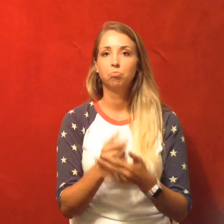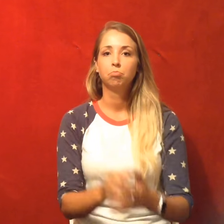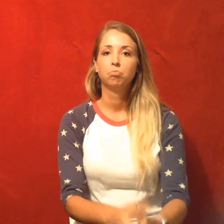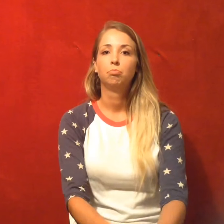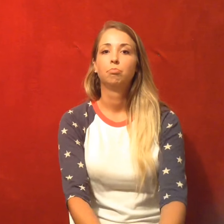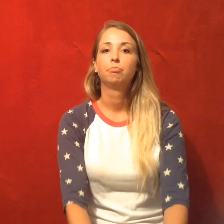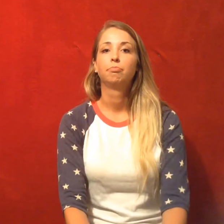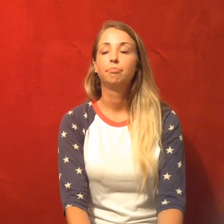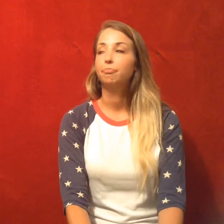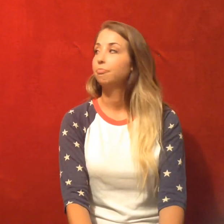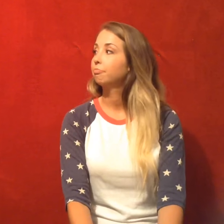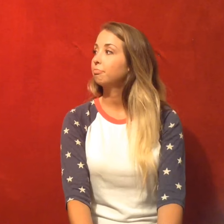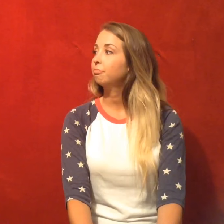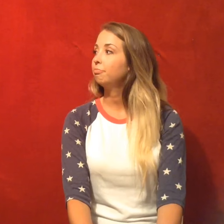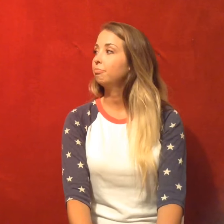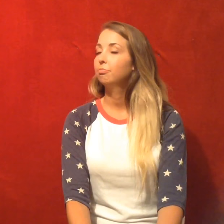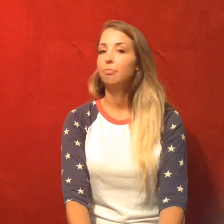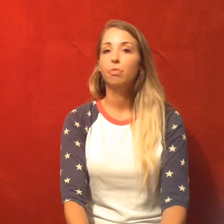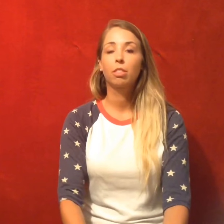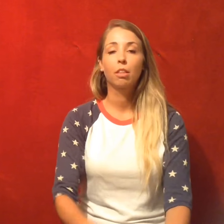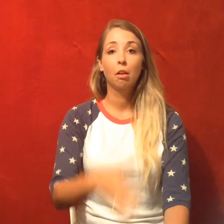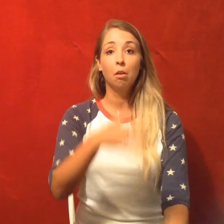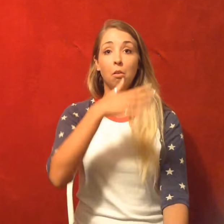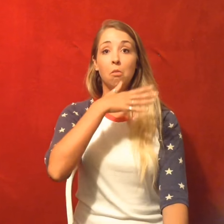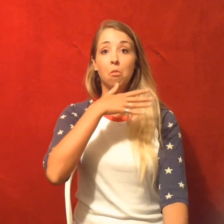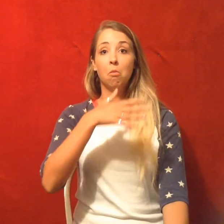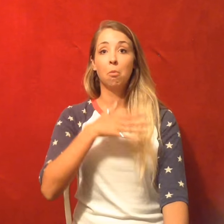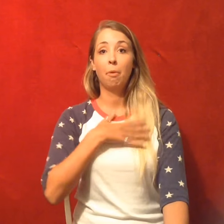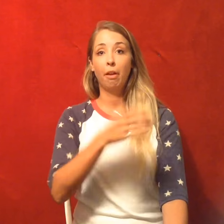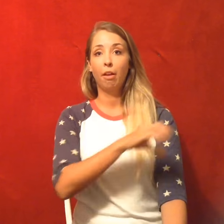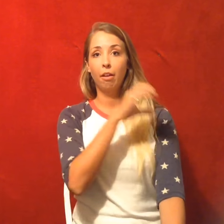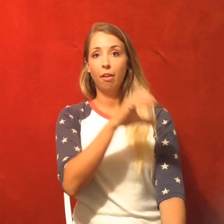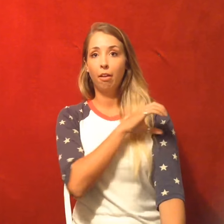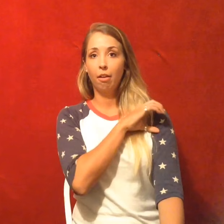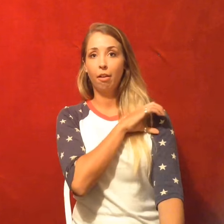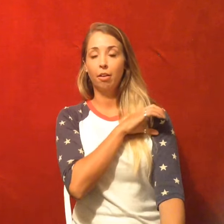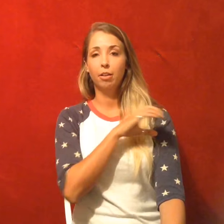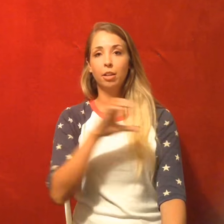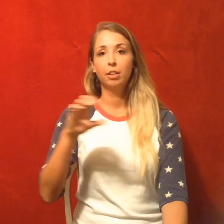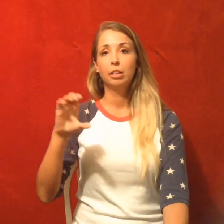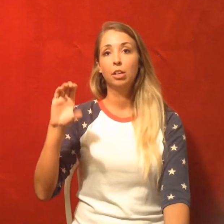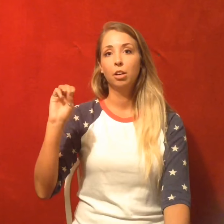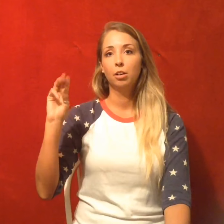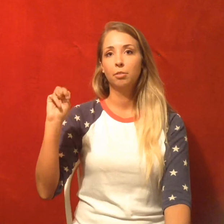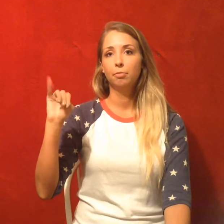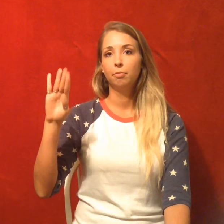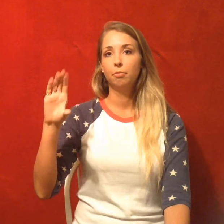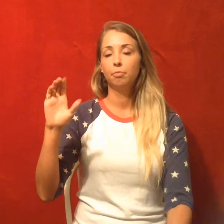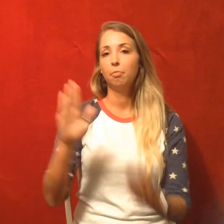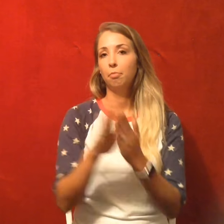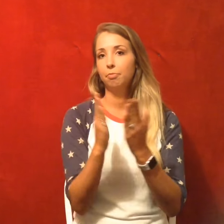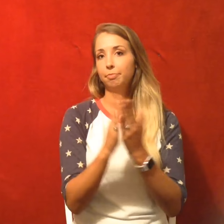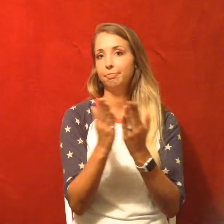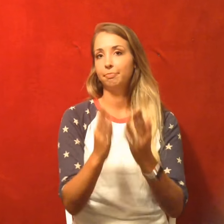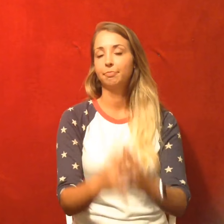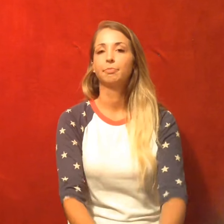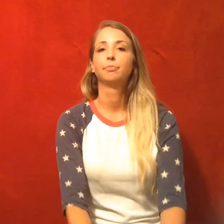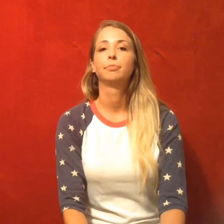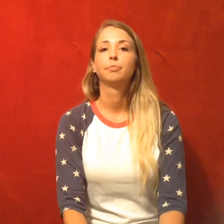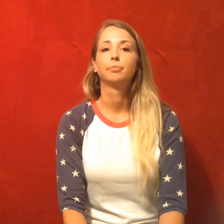characters in comics. So we got a lot of cool ones. We got some major key issues as well at the very end. So make sure you stick